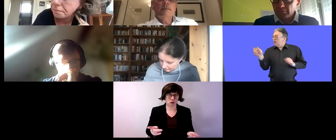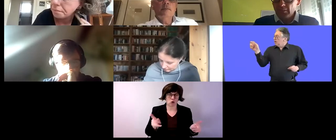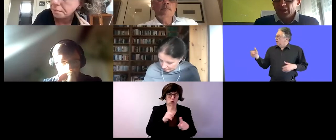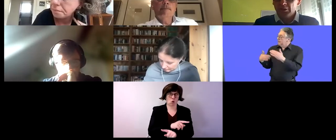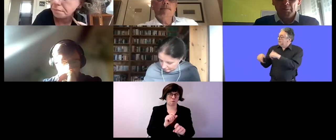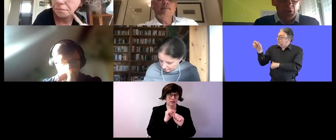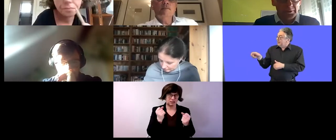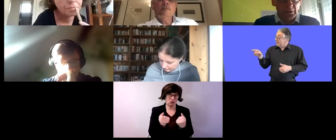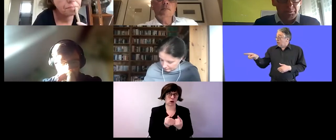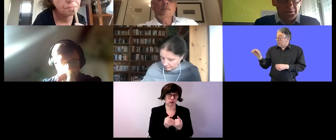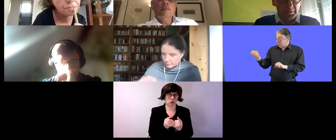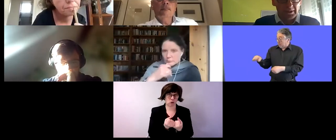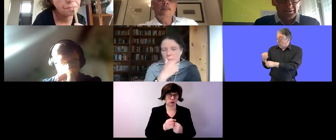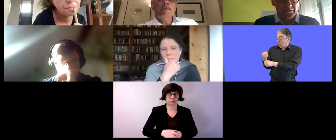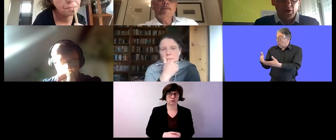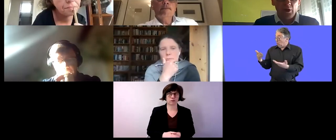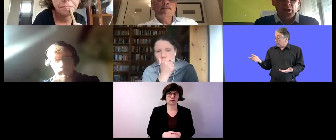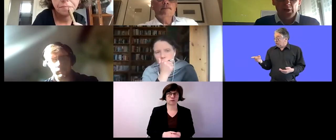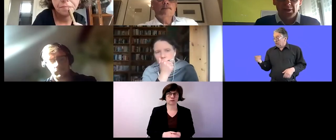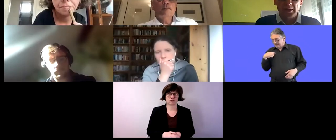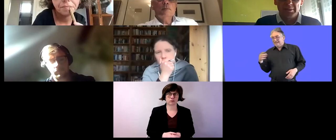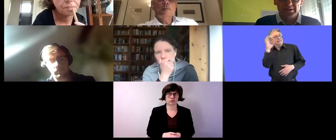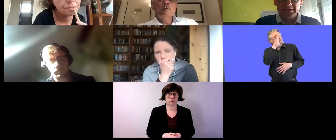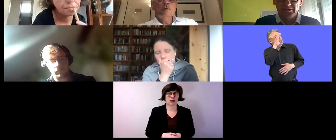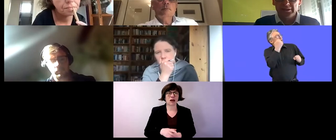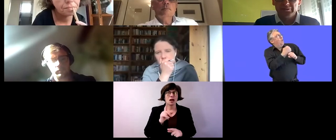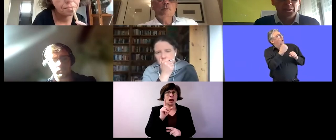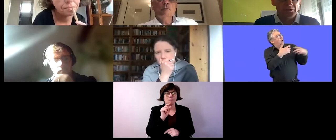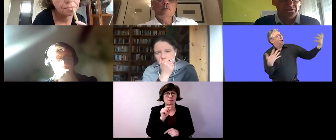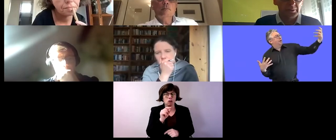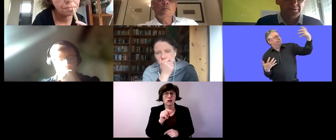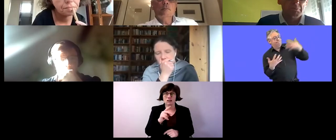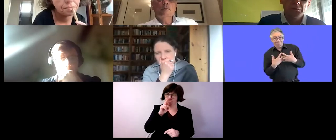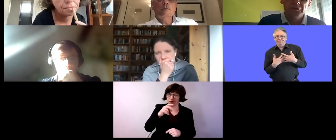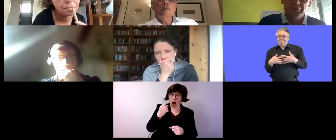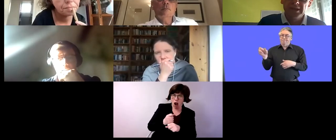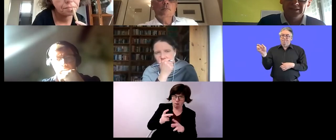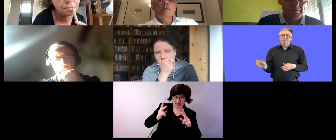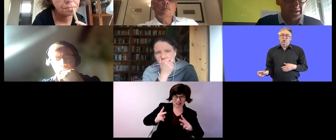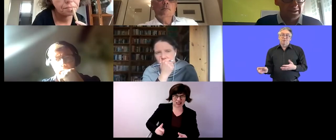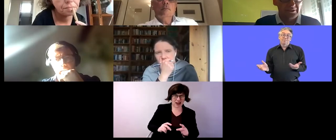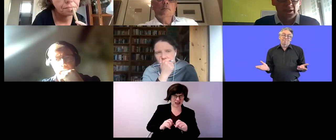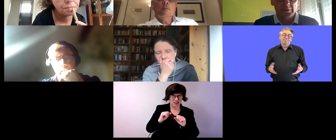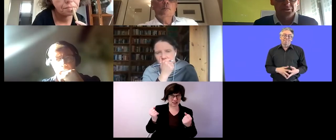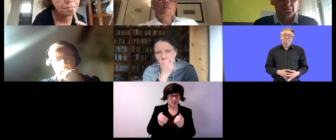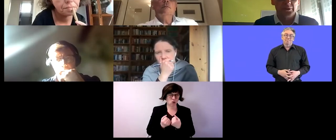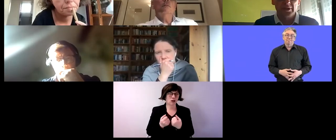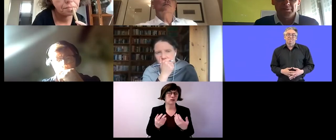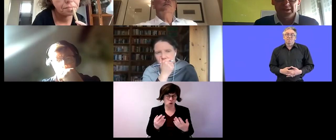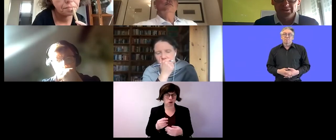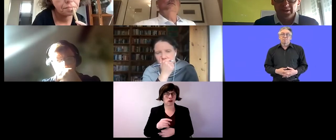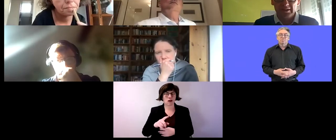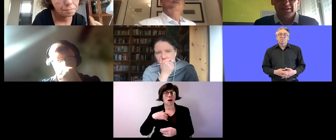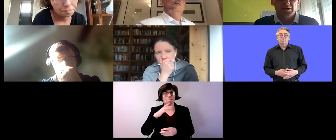an employment law perspective all our employees even persons with the most severe disabilities in our customer